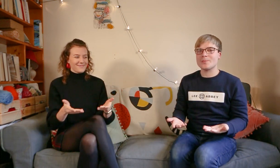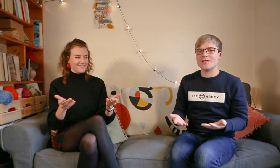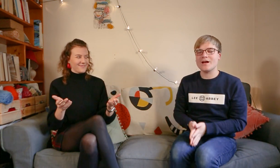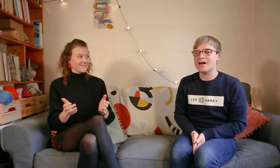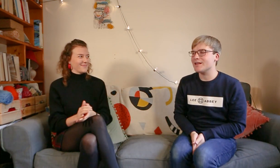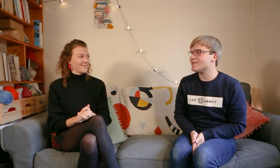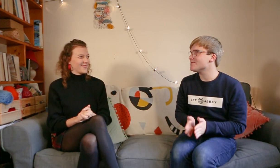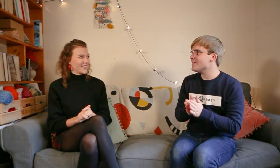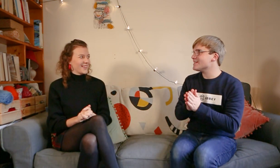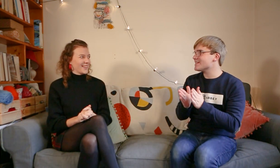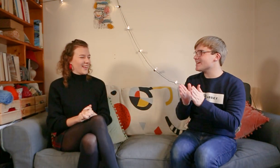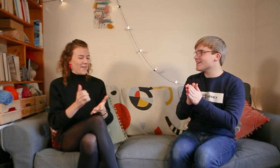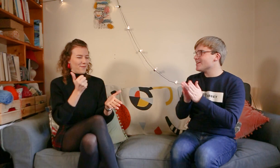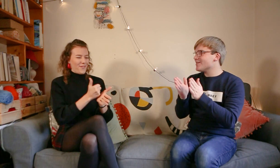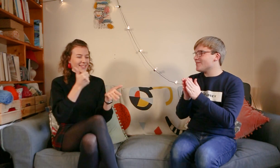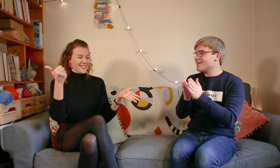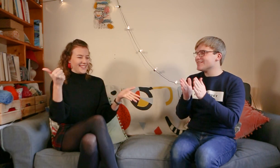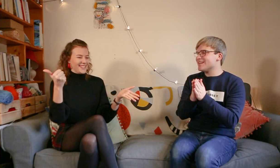Ah. That was amazing. Well done.